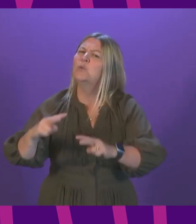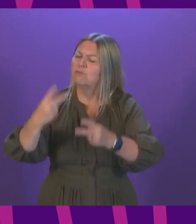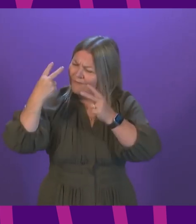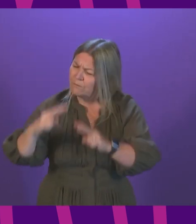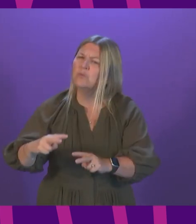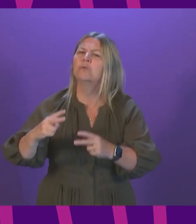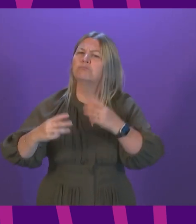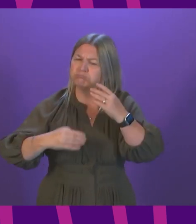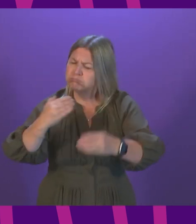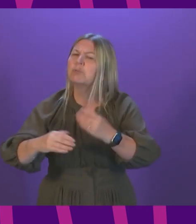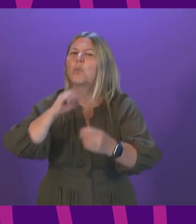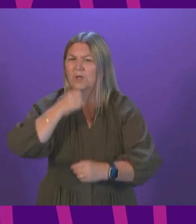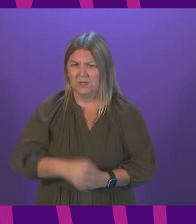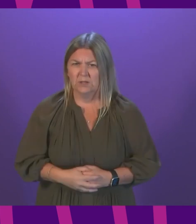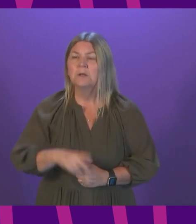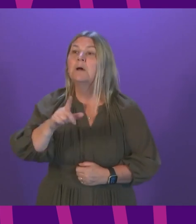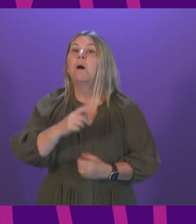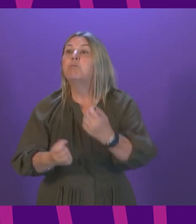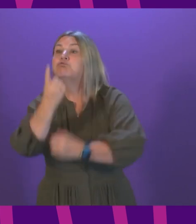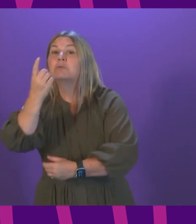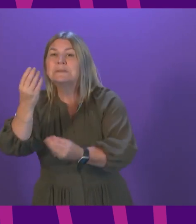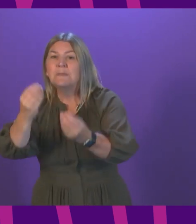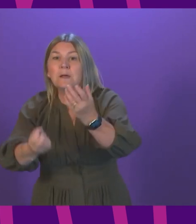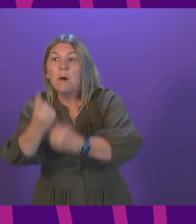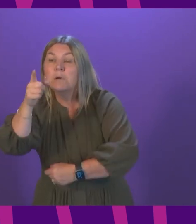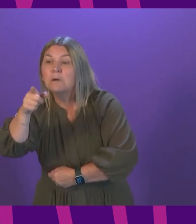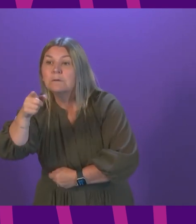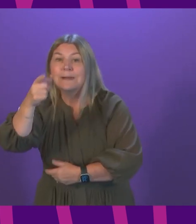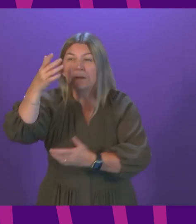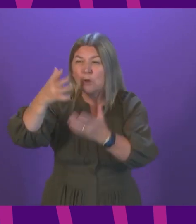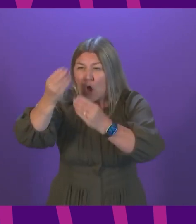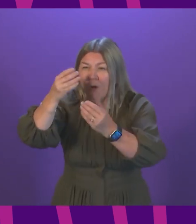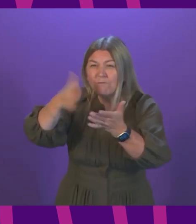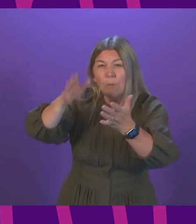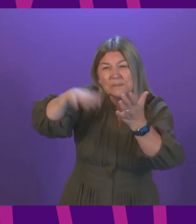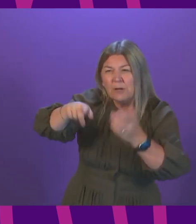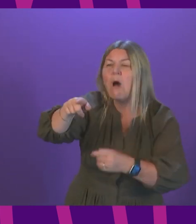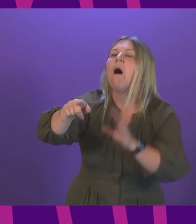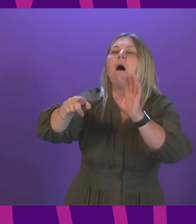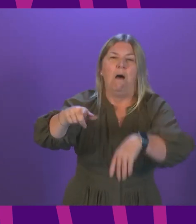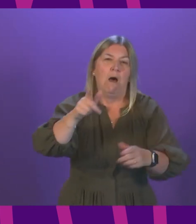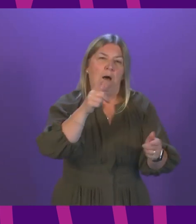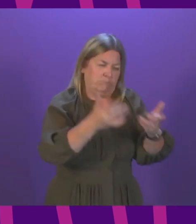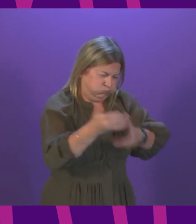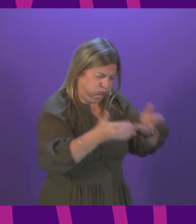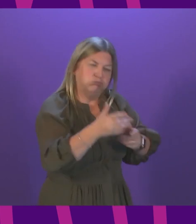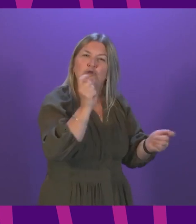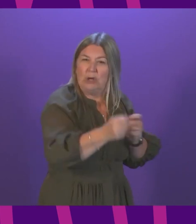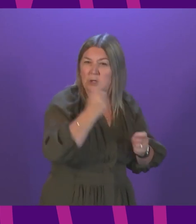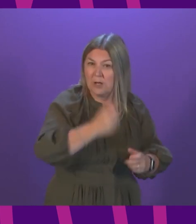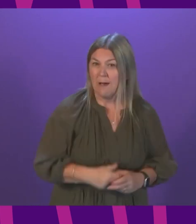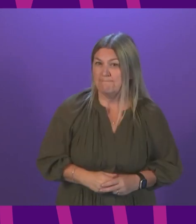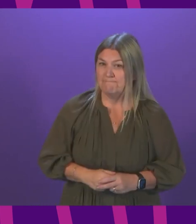prepared to make changes in light of experience and as, for example, upgrades and improvements are made to the operation of the app.